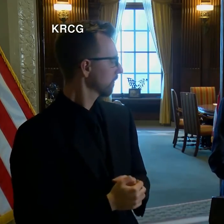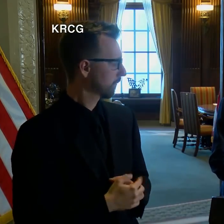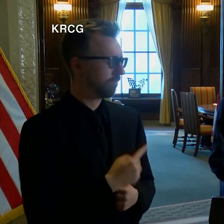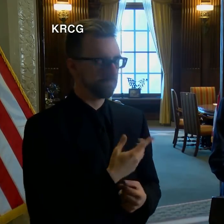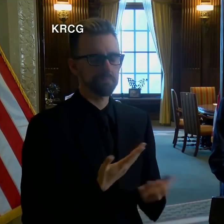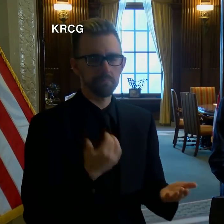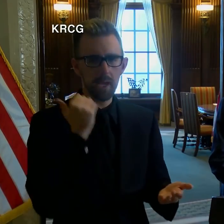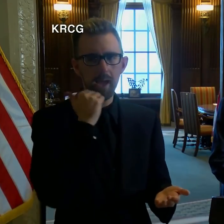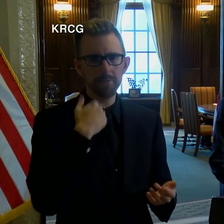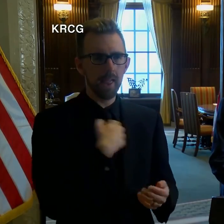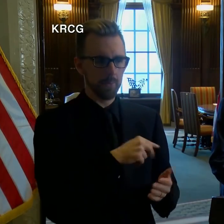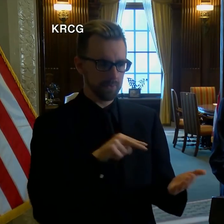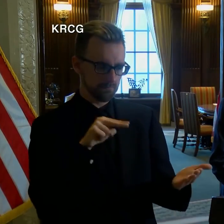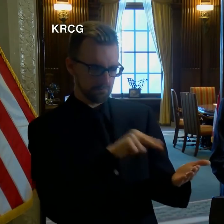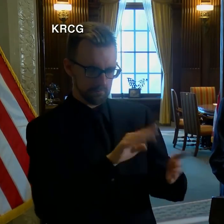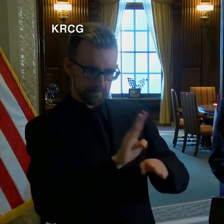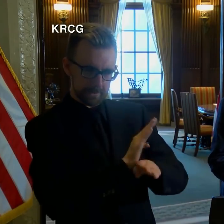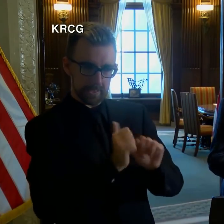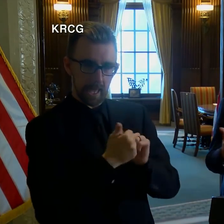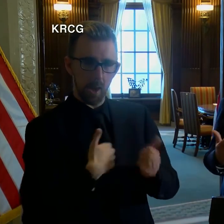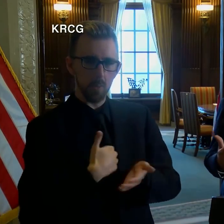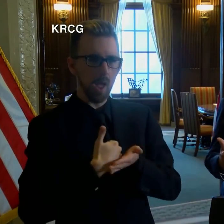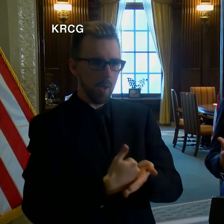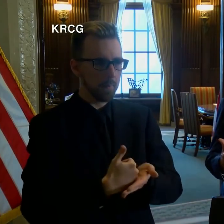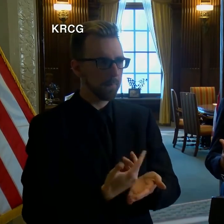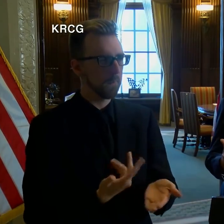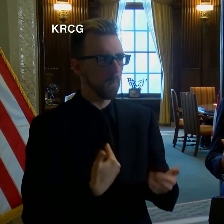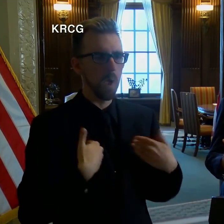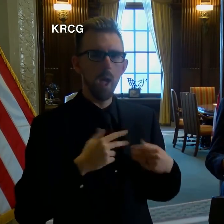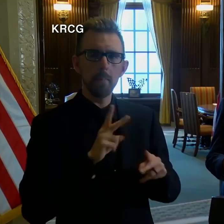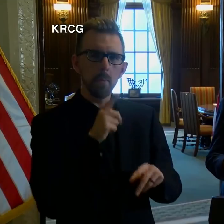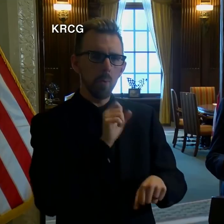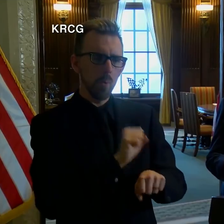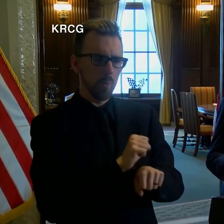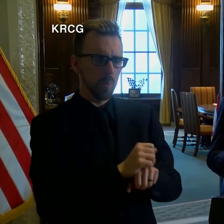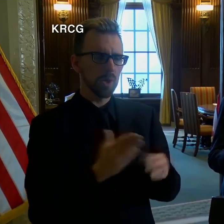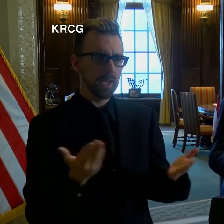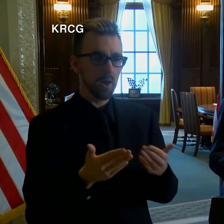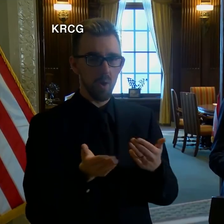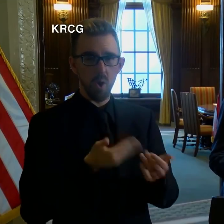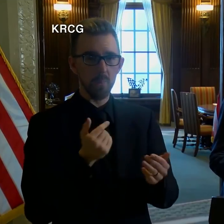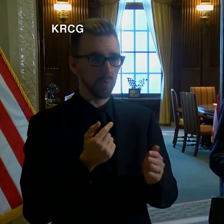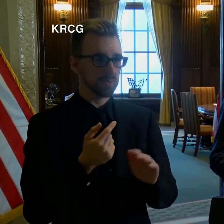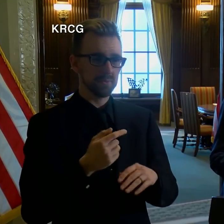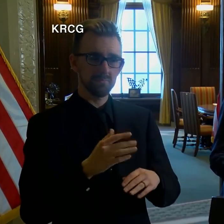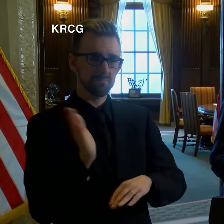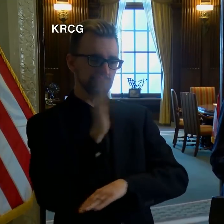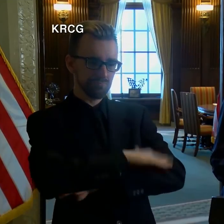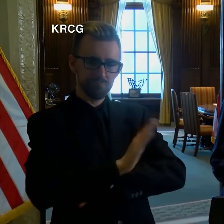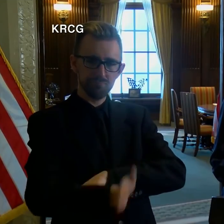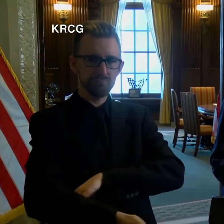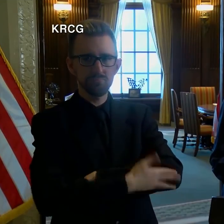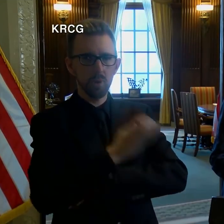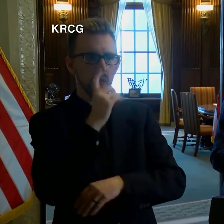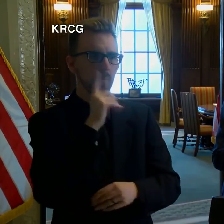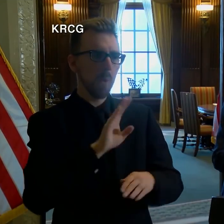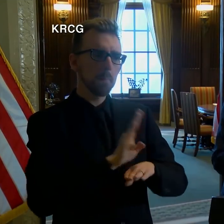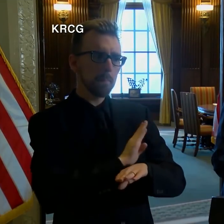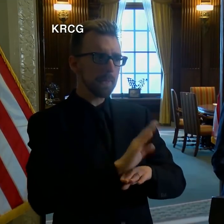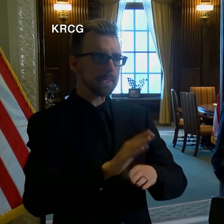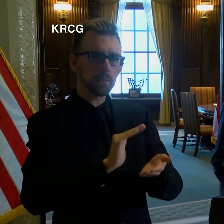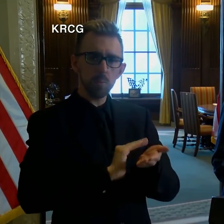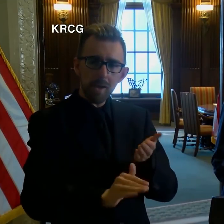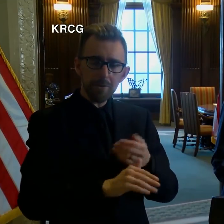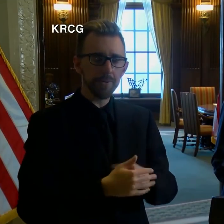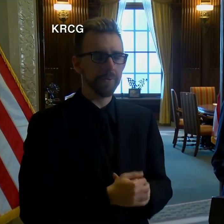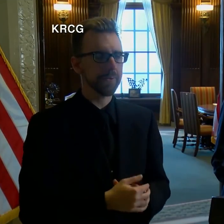think every day we're looking at how we can help businesses. I think we got people working in here almost around the clock looking for business waivers, looking at regulatory